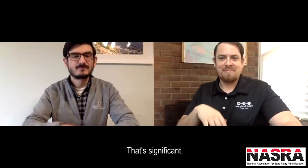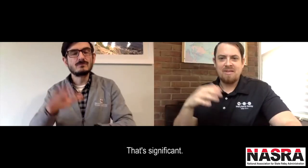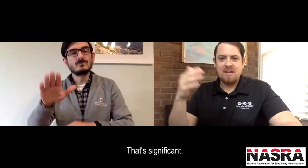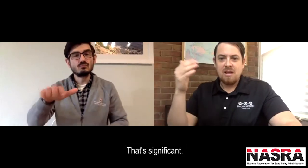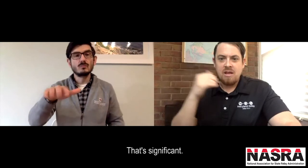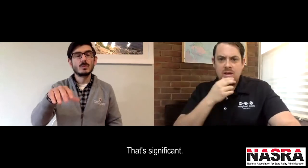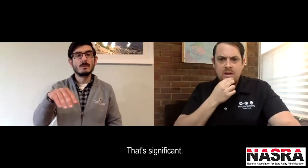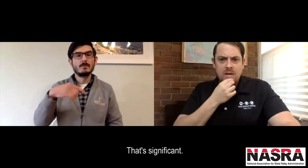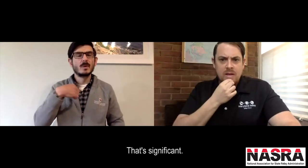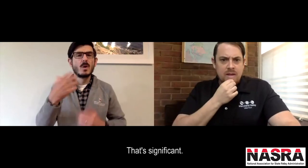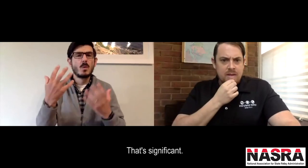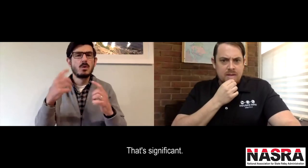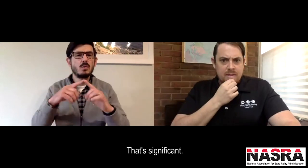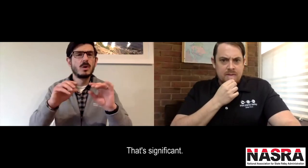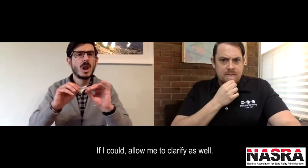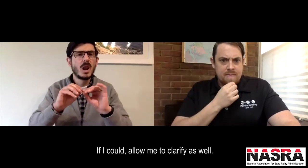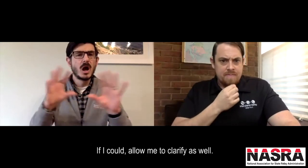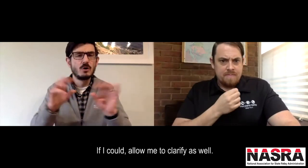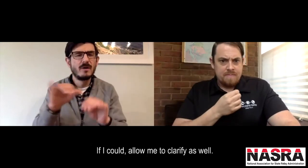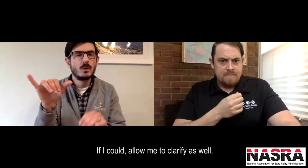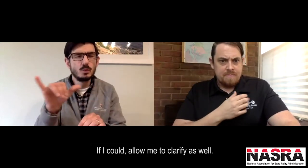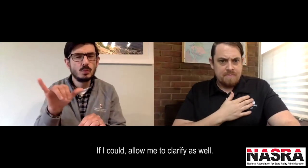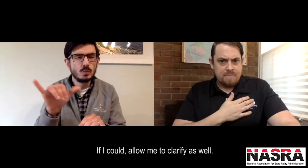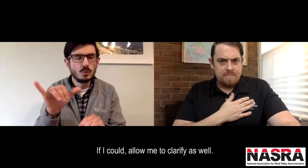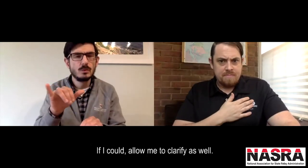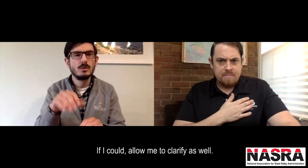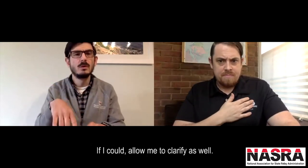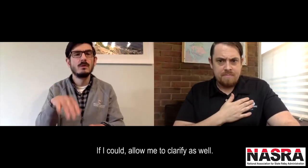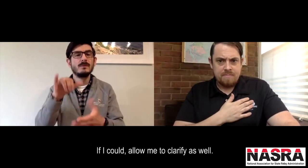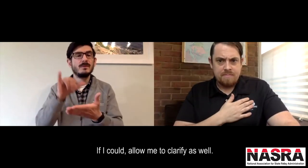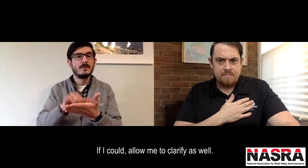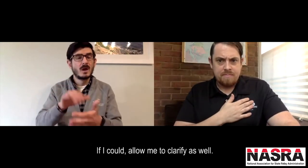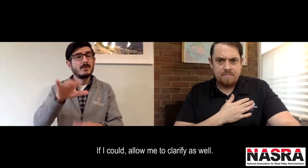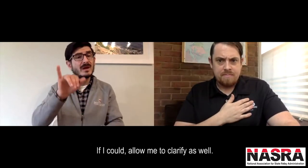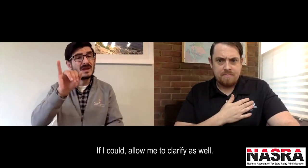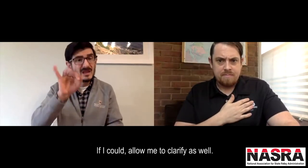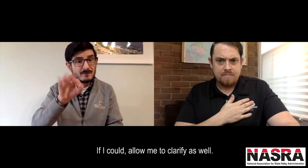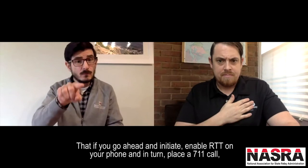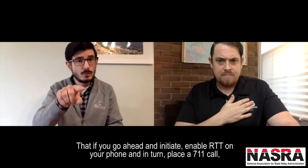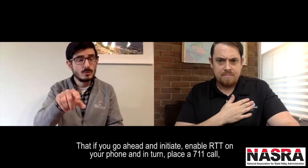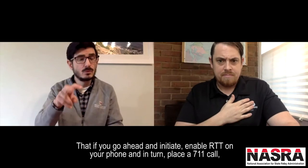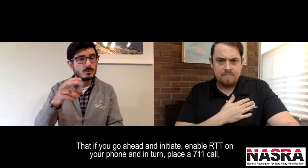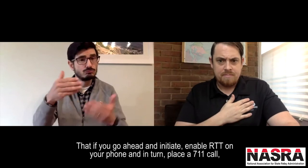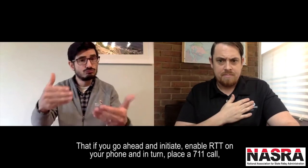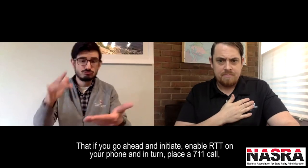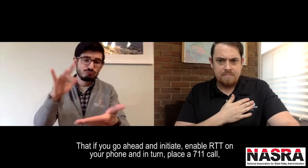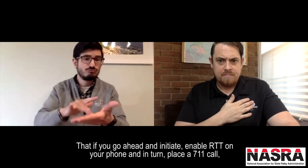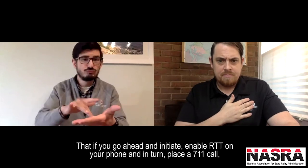So that's significant. You know, this is David speaking. I could, allow me to clarify as well. That